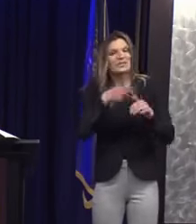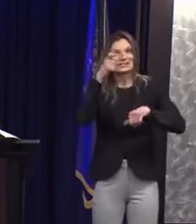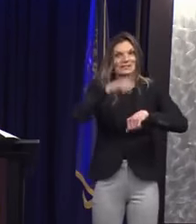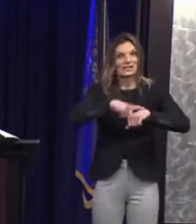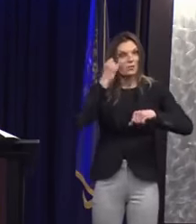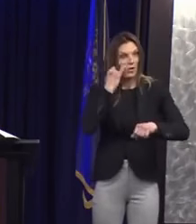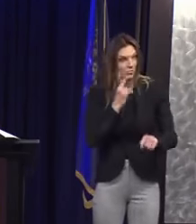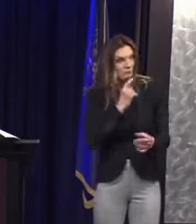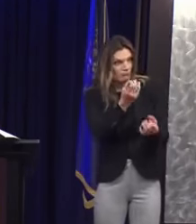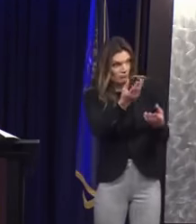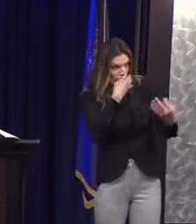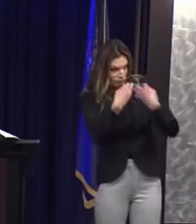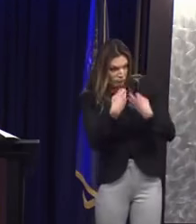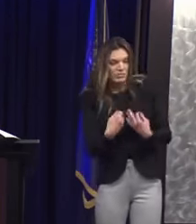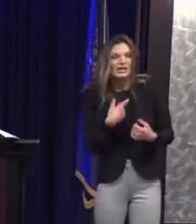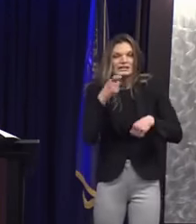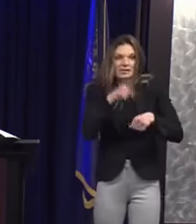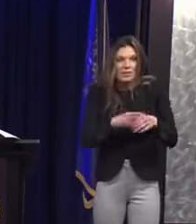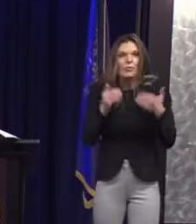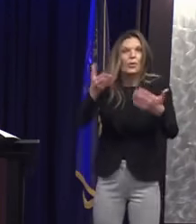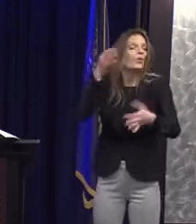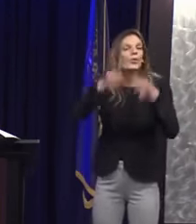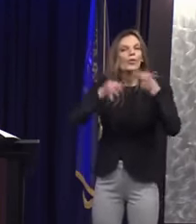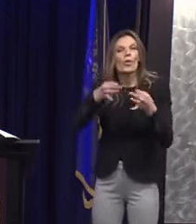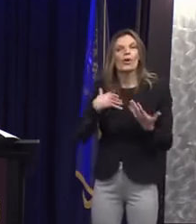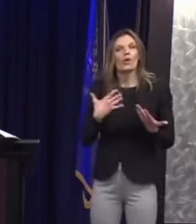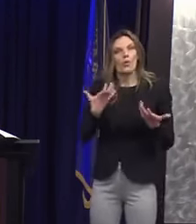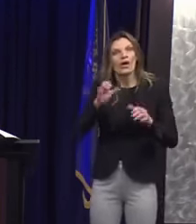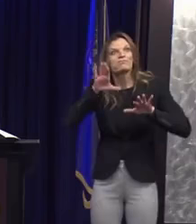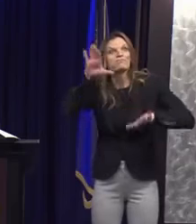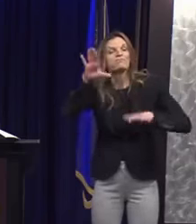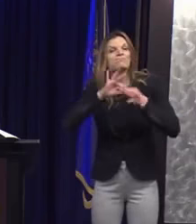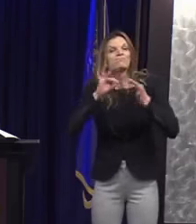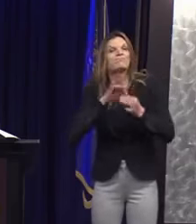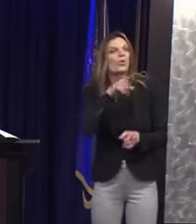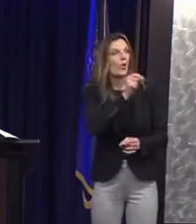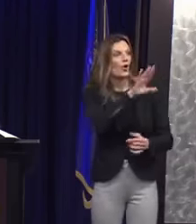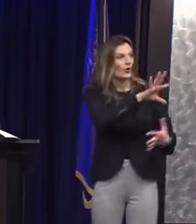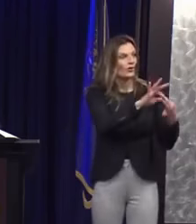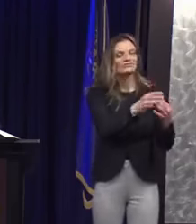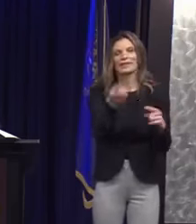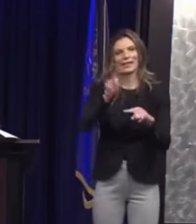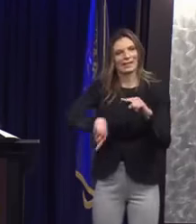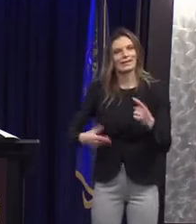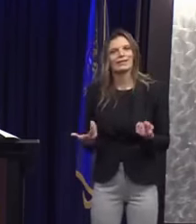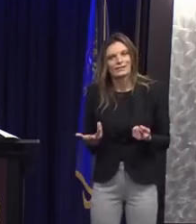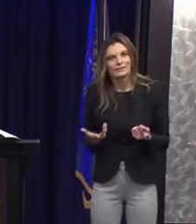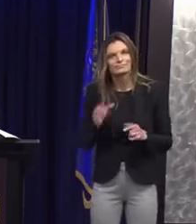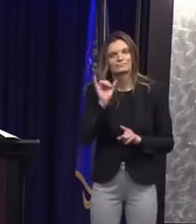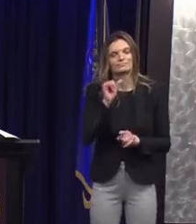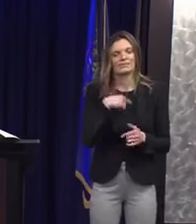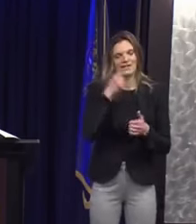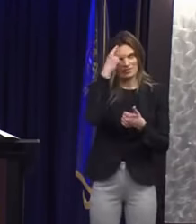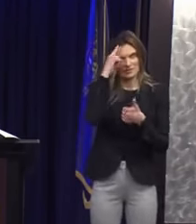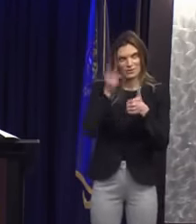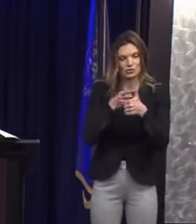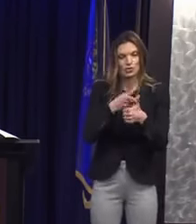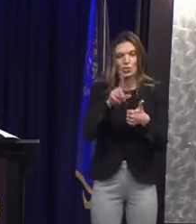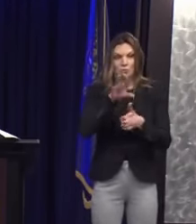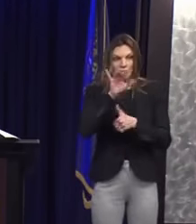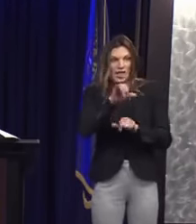basic foundational requirements include, one, when was the video taken? And two,